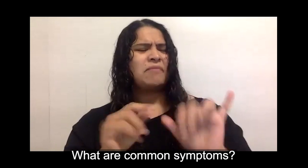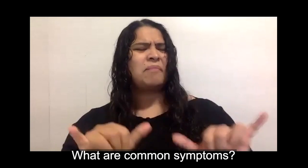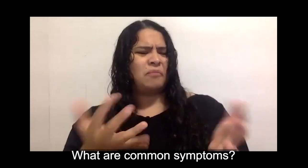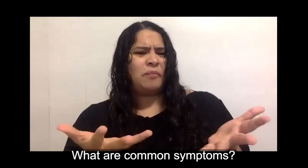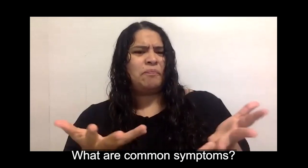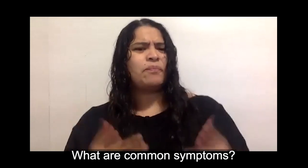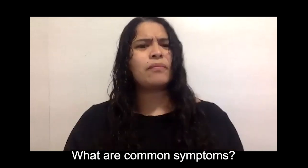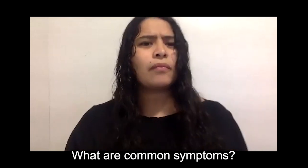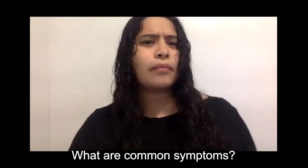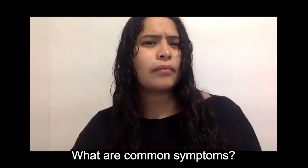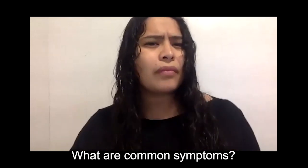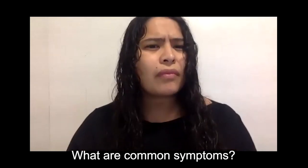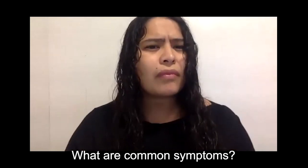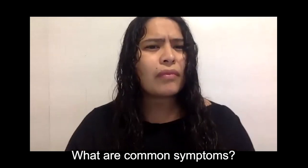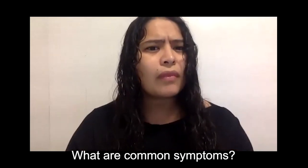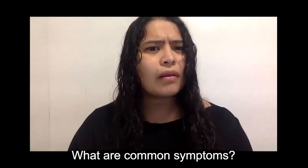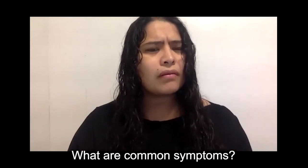What are common symptoms?